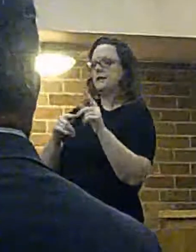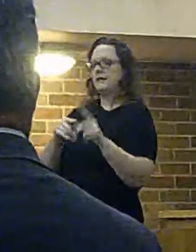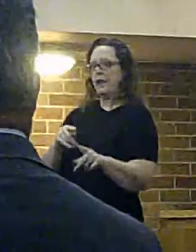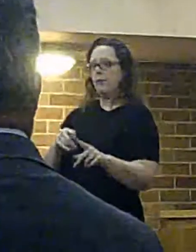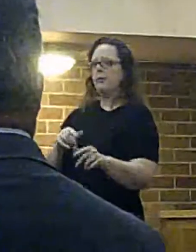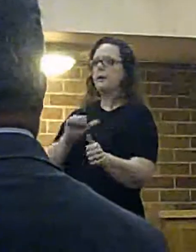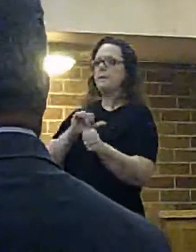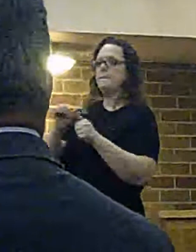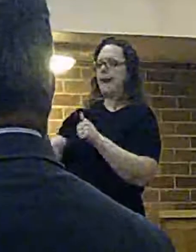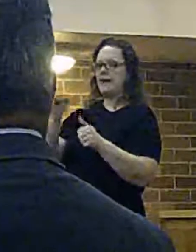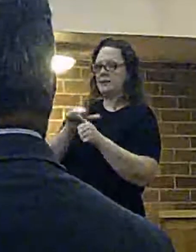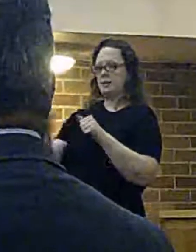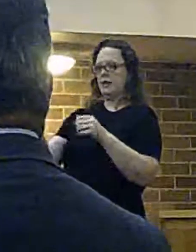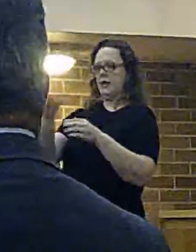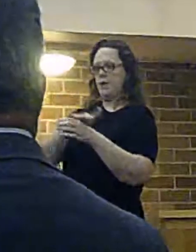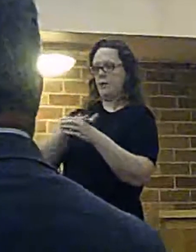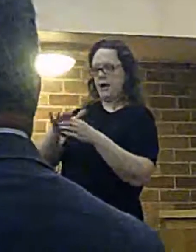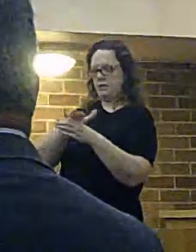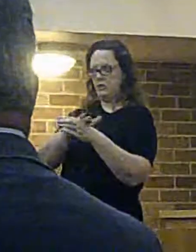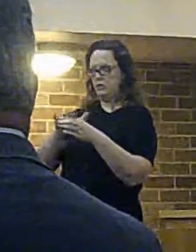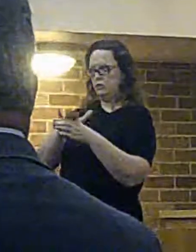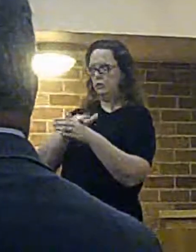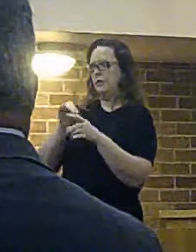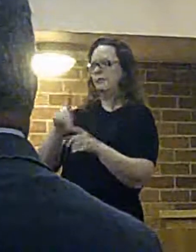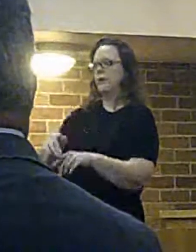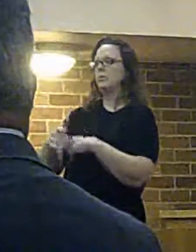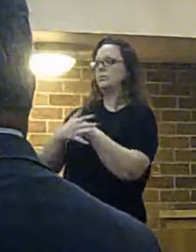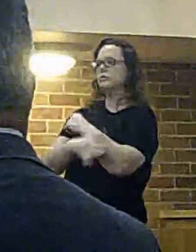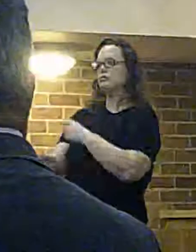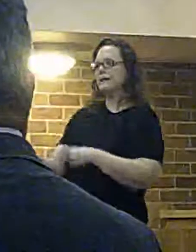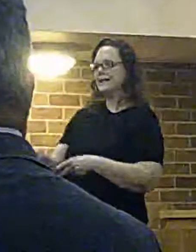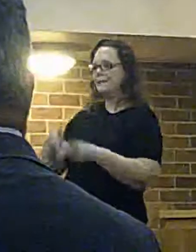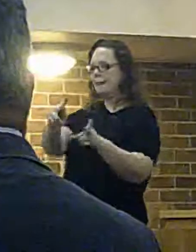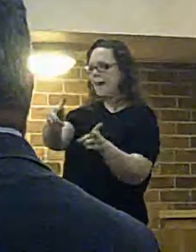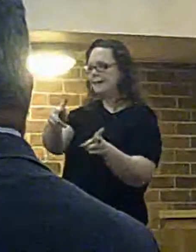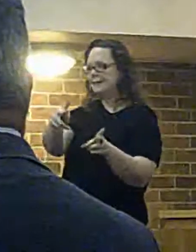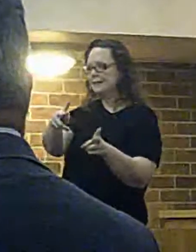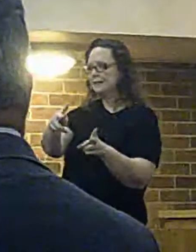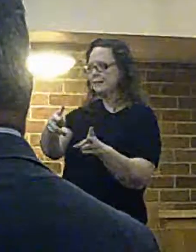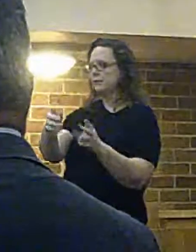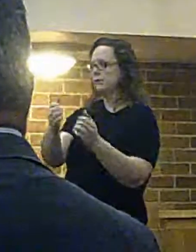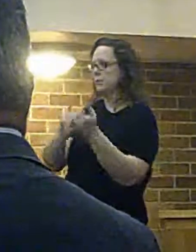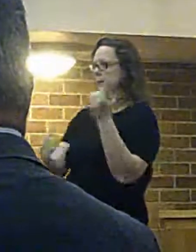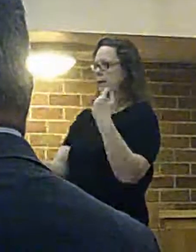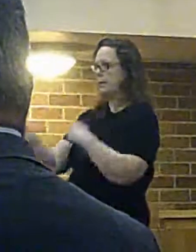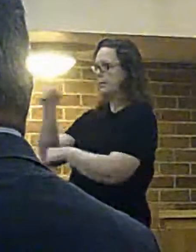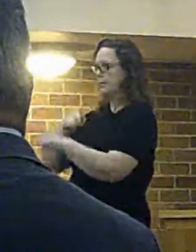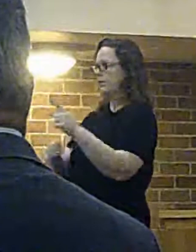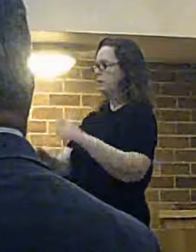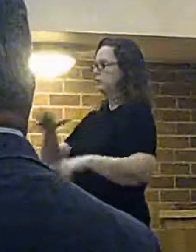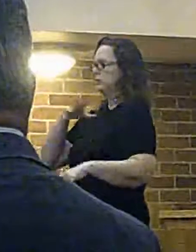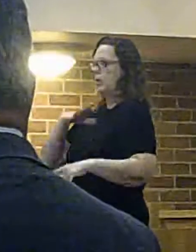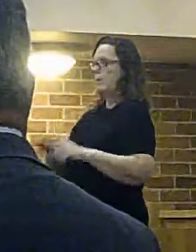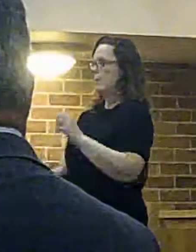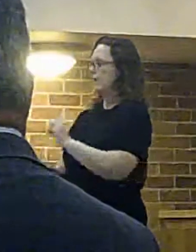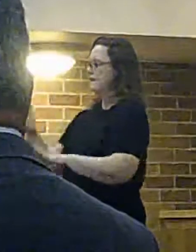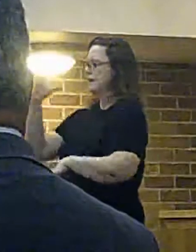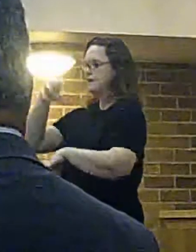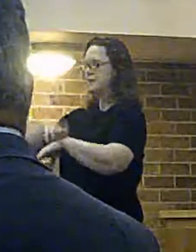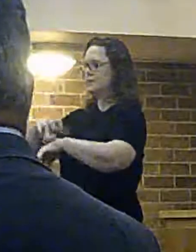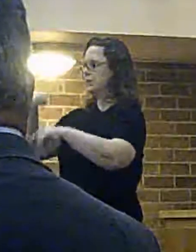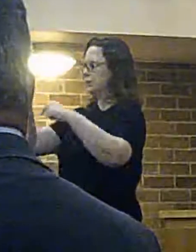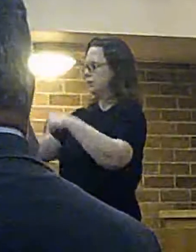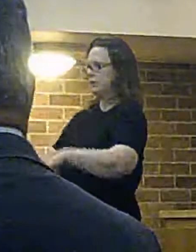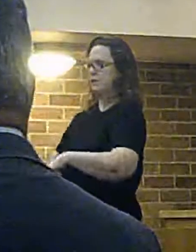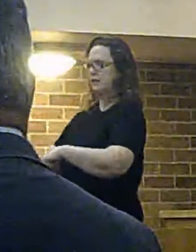optimal location than the library but it is in the green bank so if the people of greensby do not want a fire station in greensby